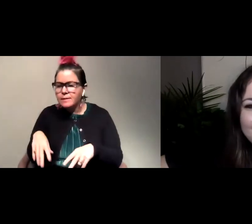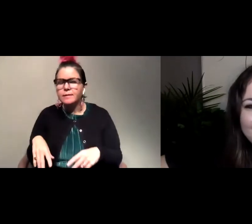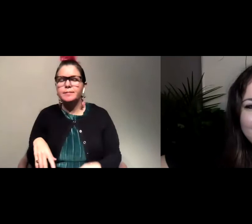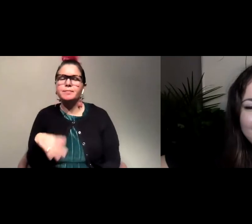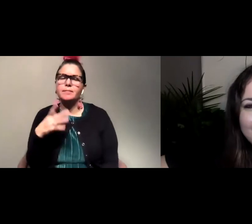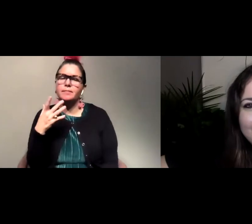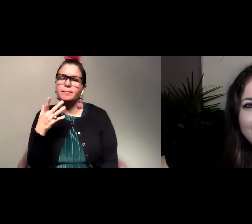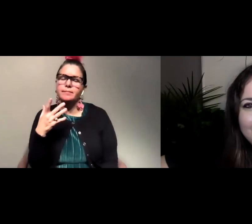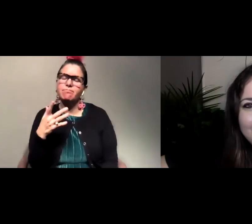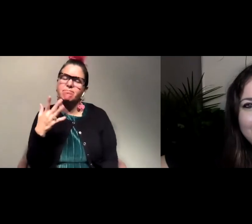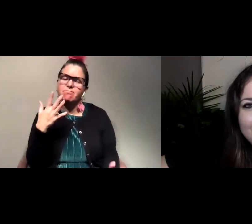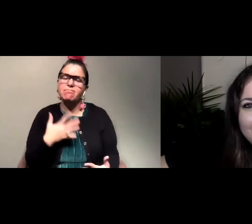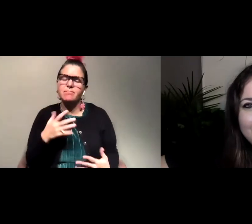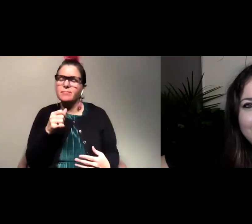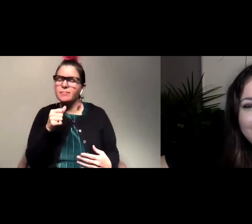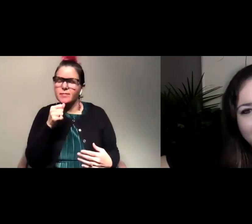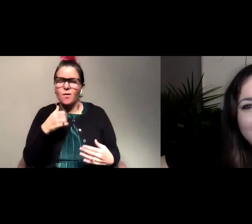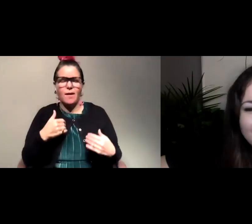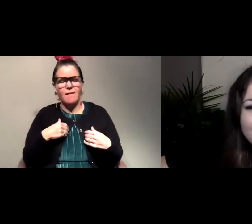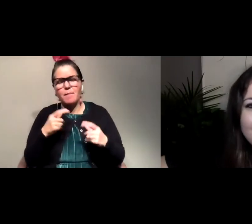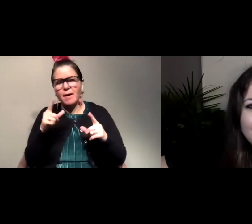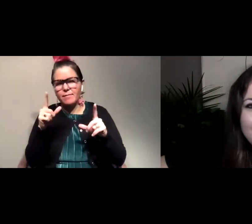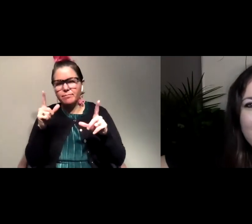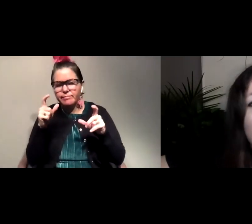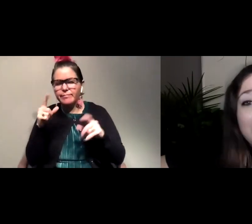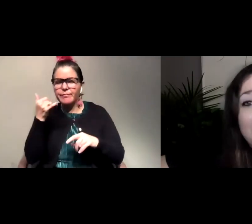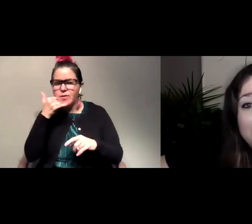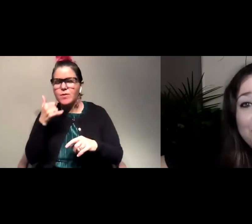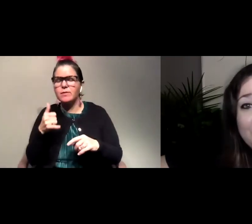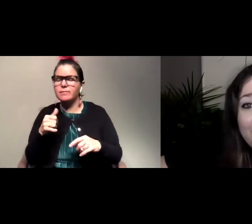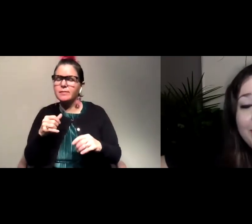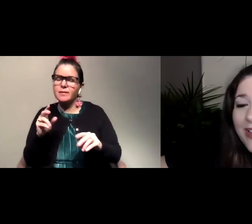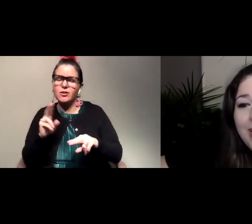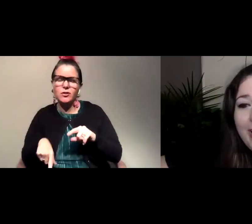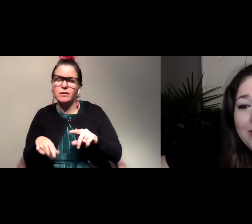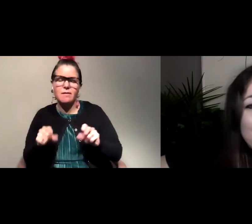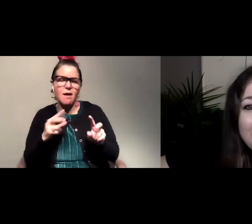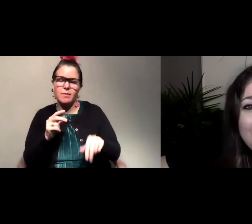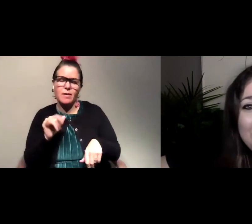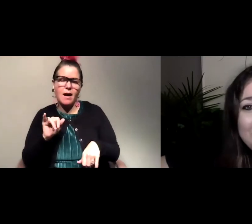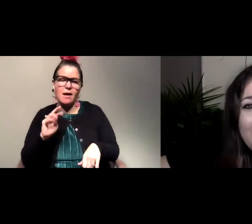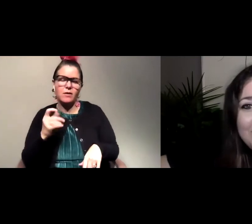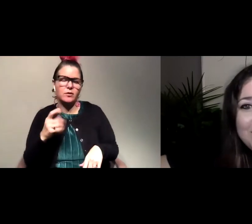it didn't have my phone on me, so it wasn't on my naturalist, but next time. Foxes are super cute. I get super excited when I see foxes too.